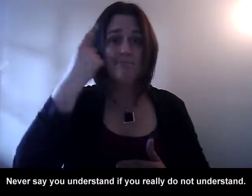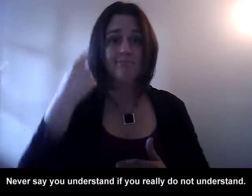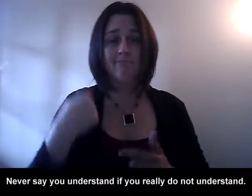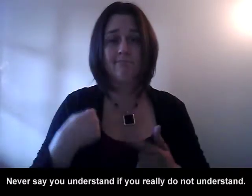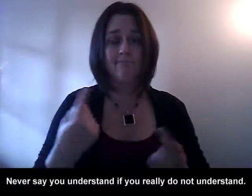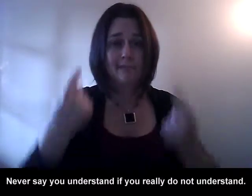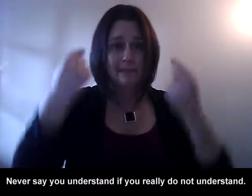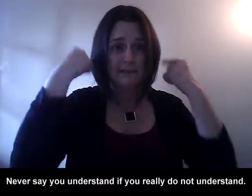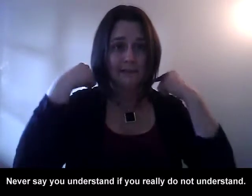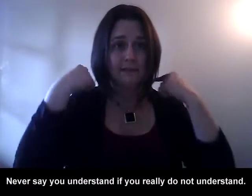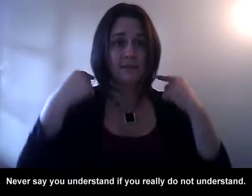do not understand.